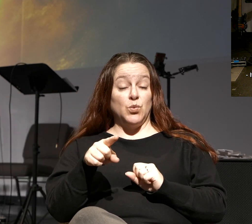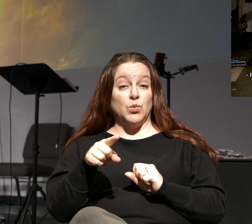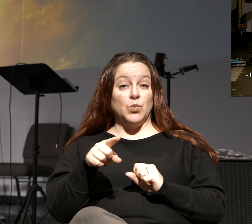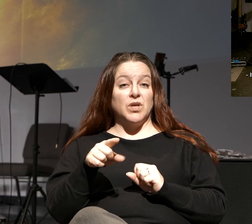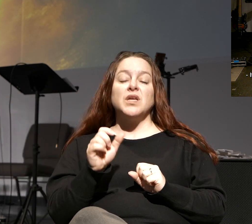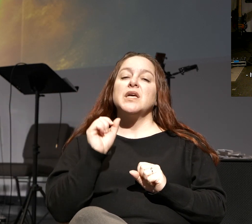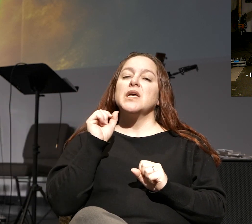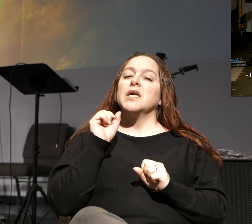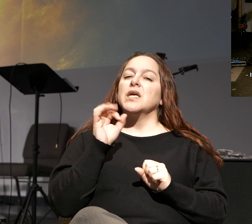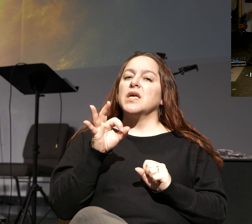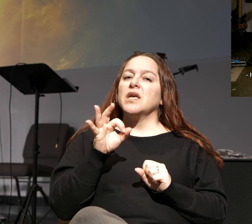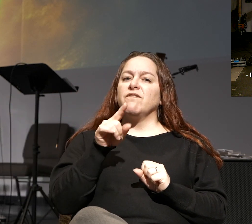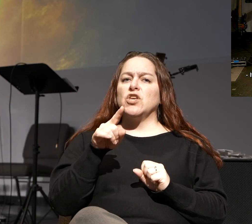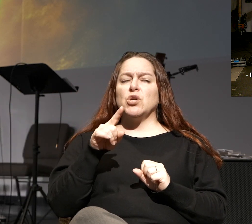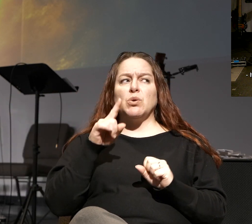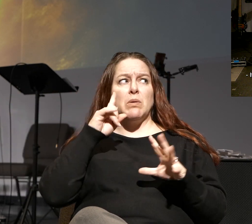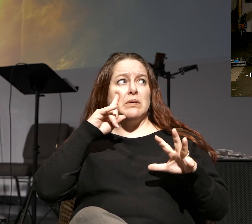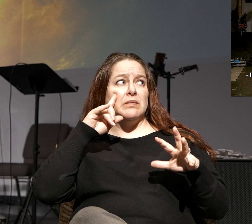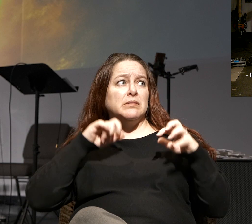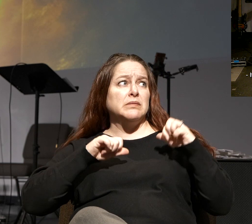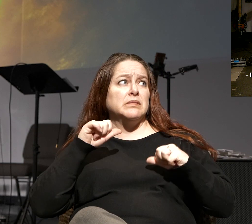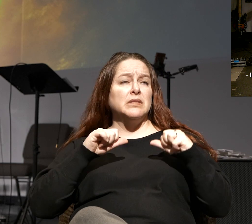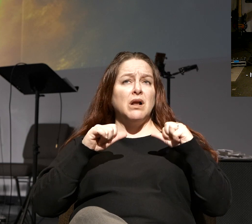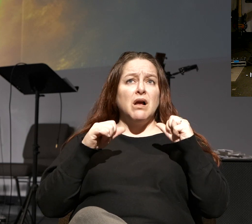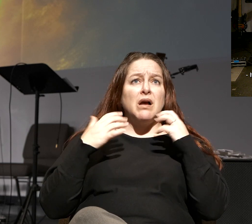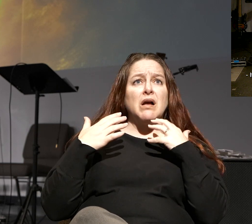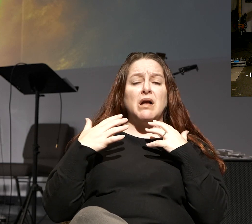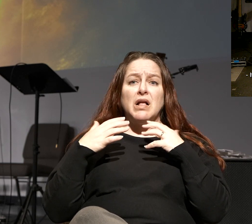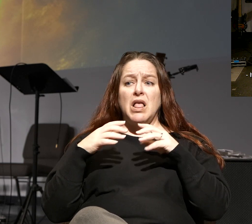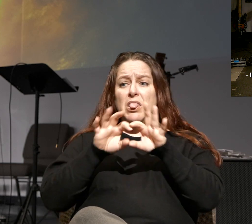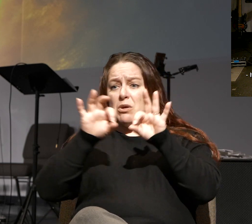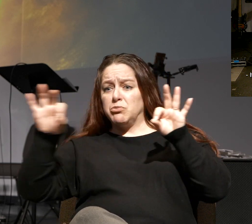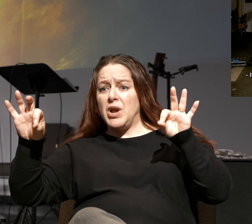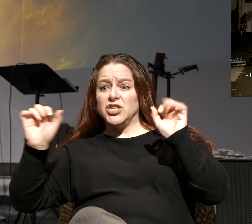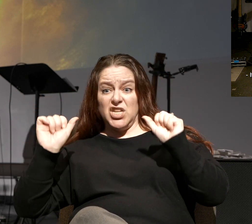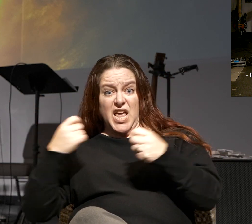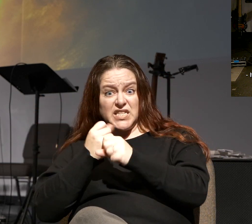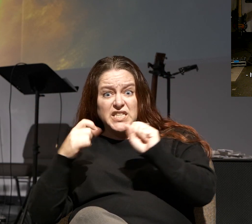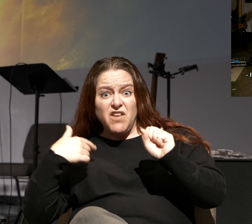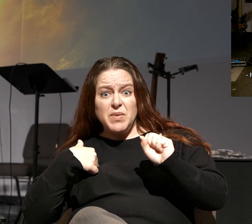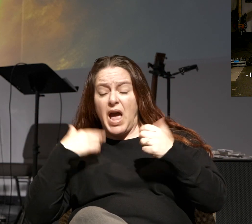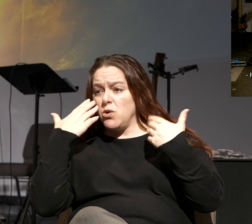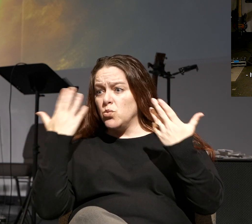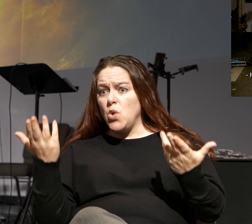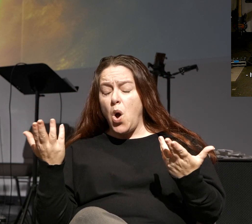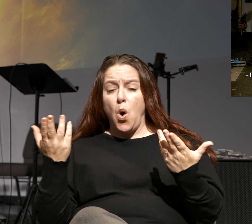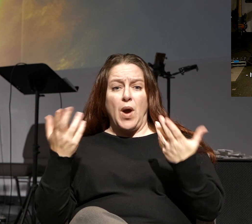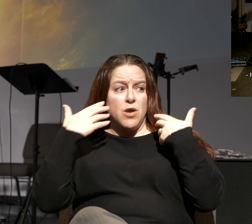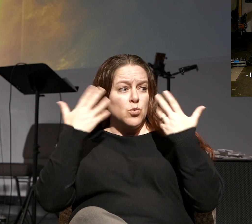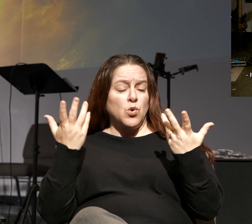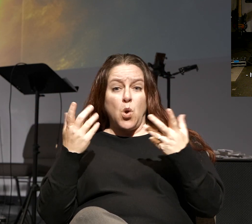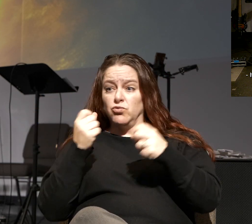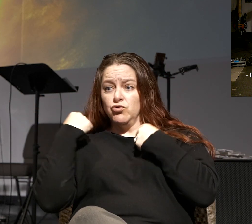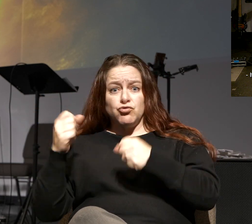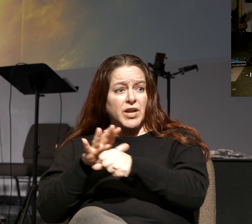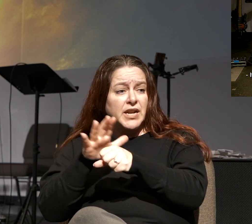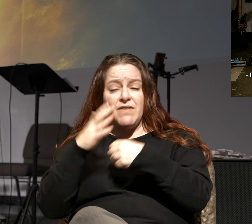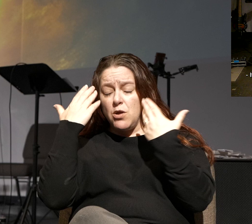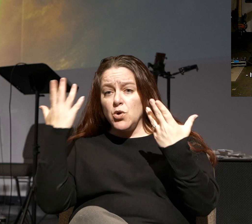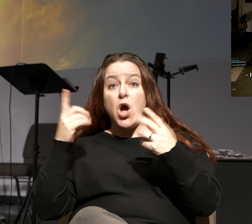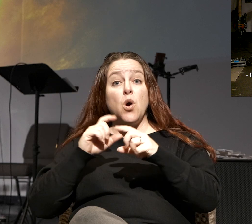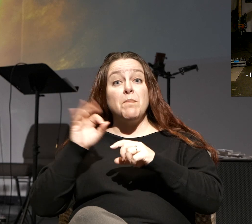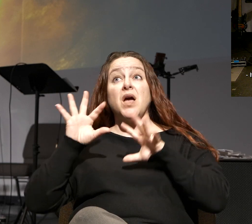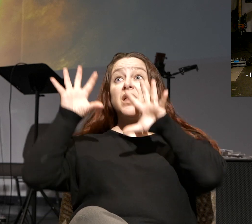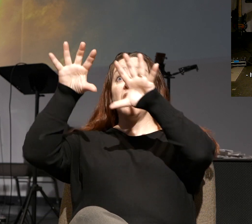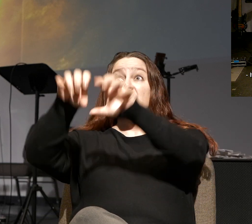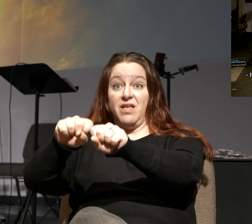If you have questions, doubts, and fears about the branch's ability to save you, but you reach out and grab it anyway, you will be saved.